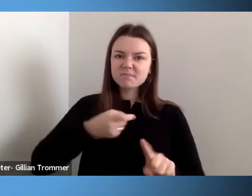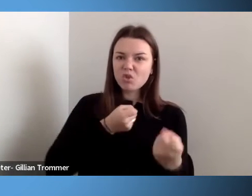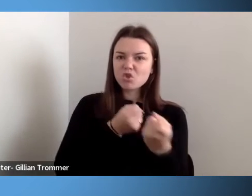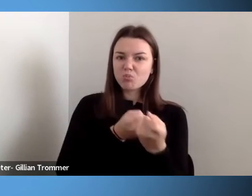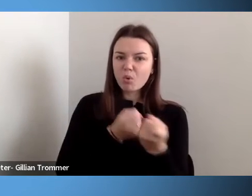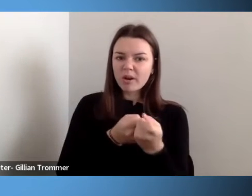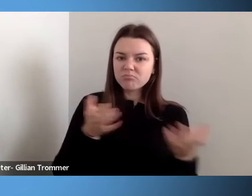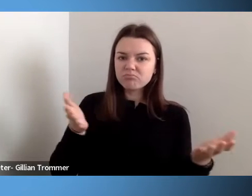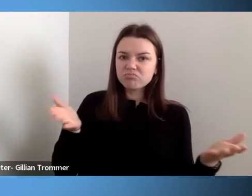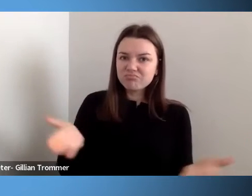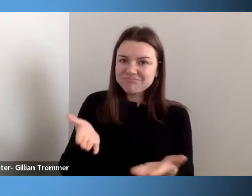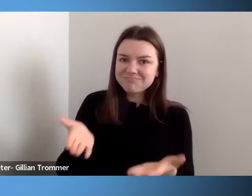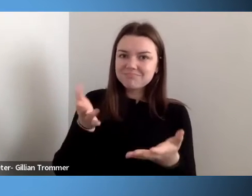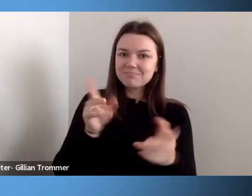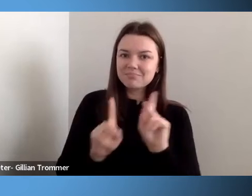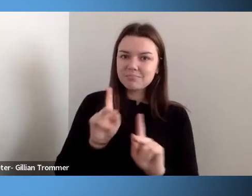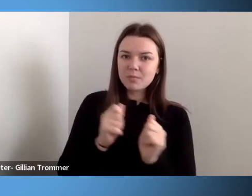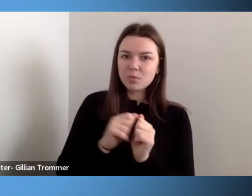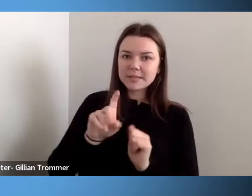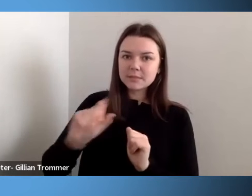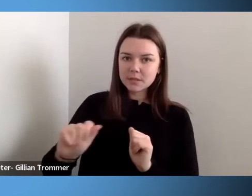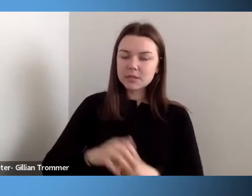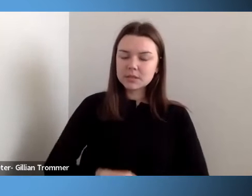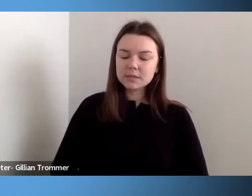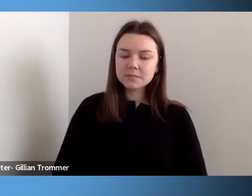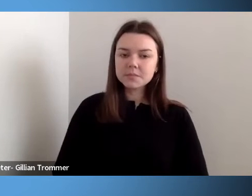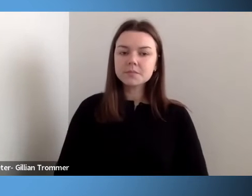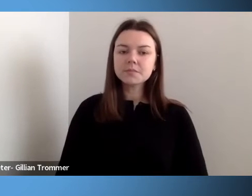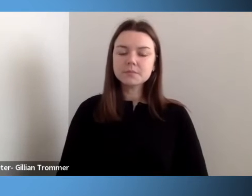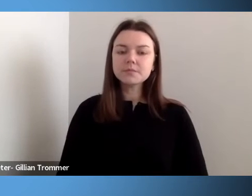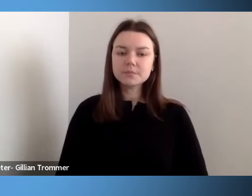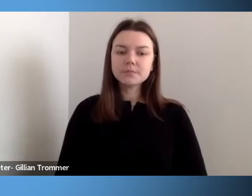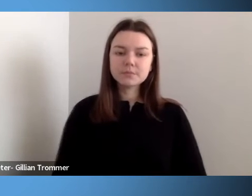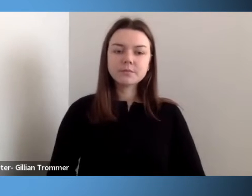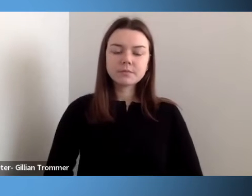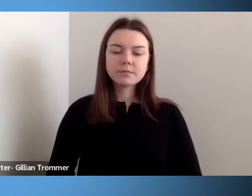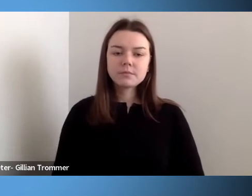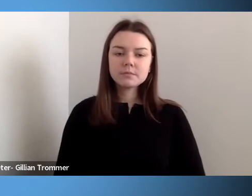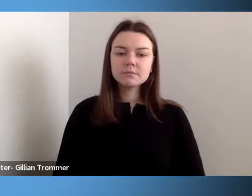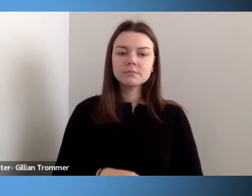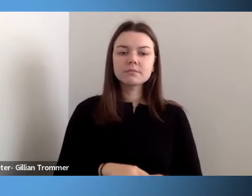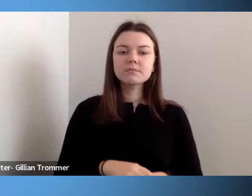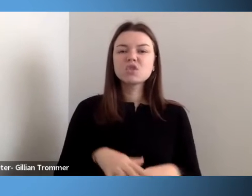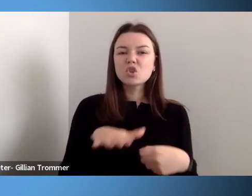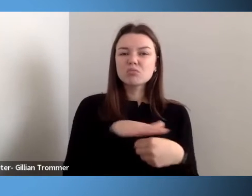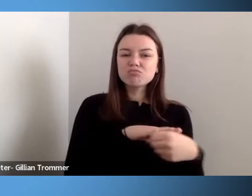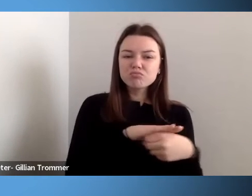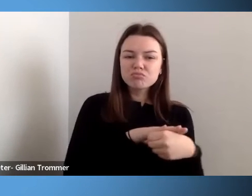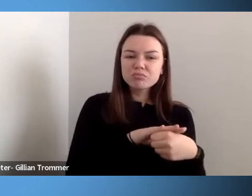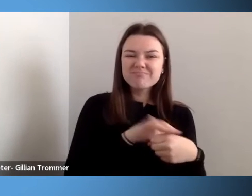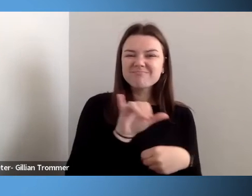with disabilities. Thanks to the regents at the University of Illinois